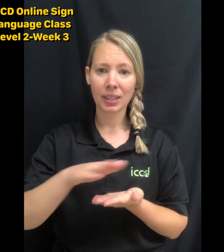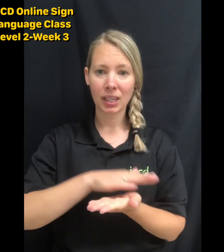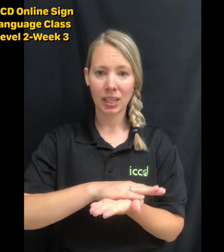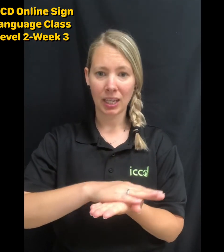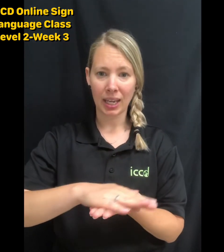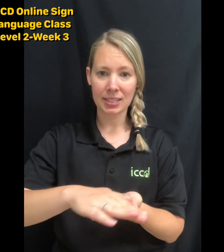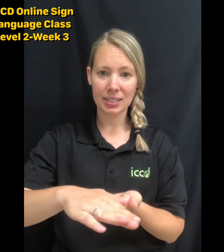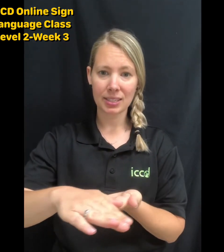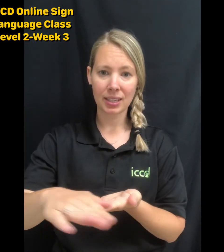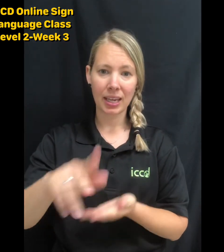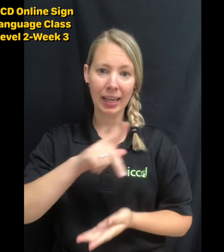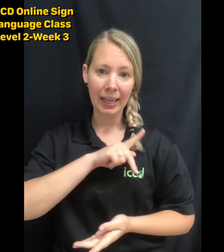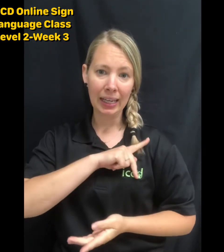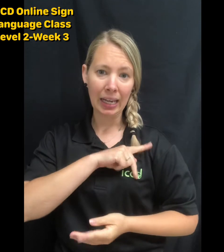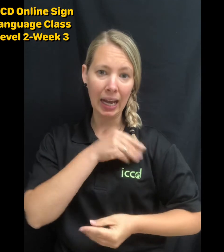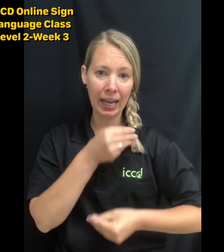Nice. Kind.